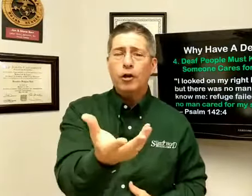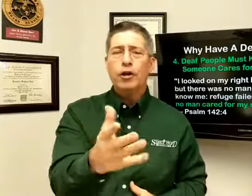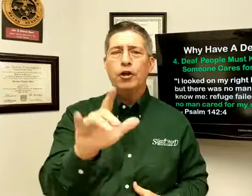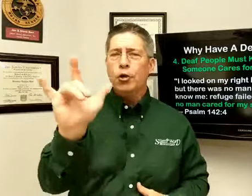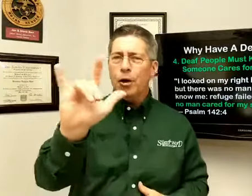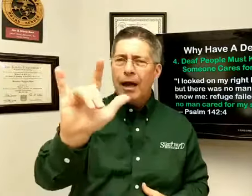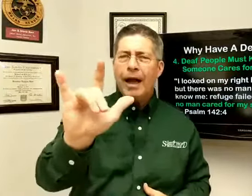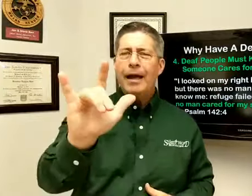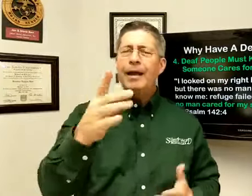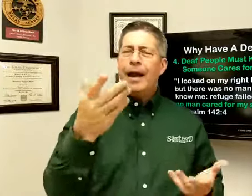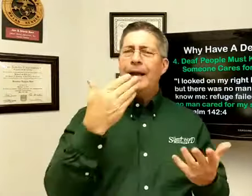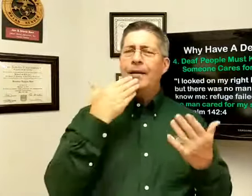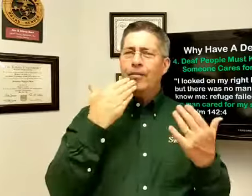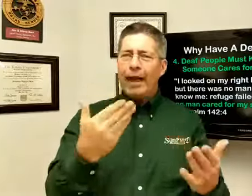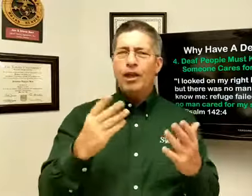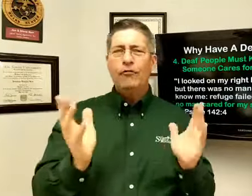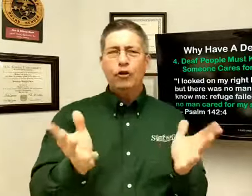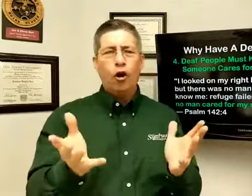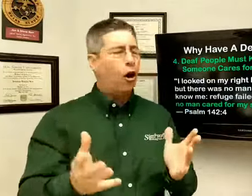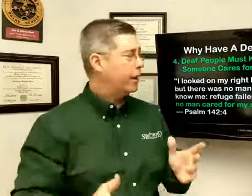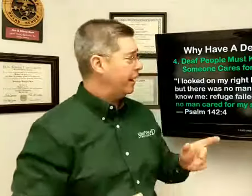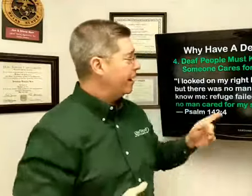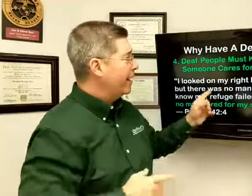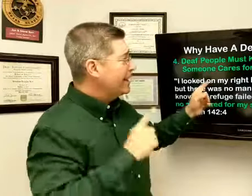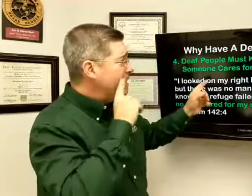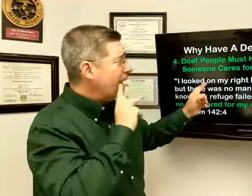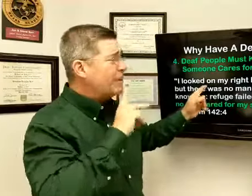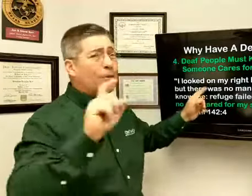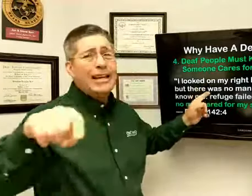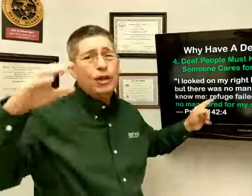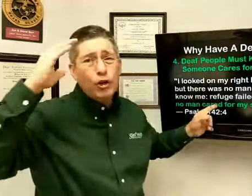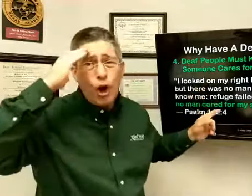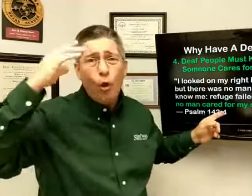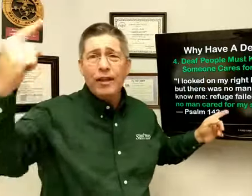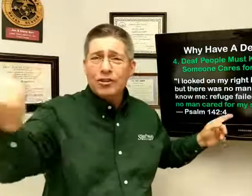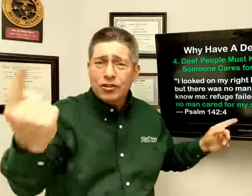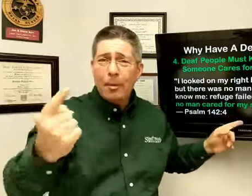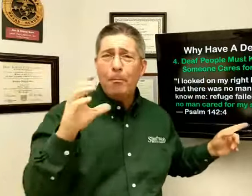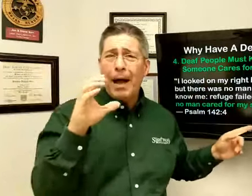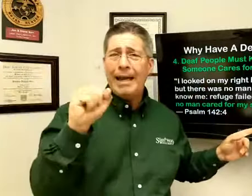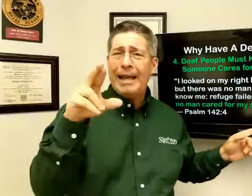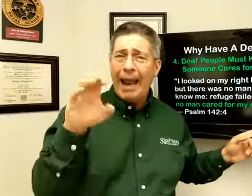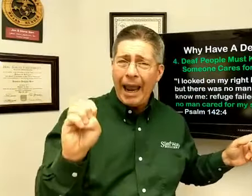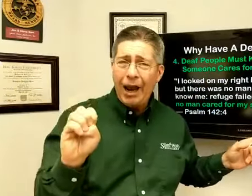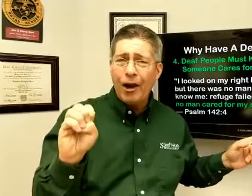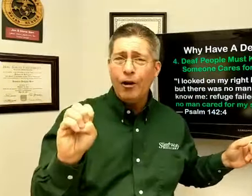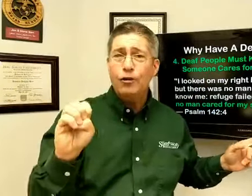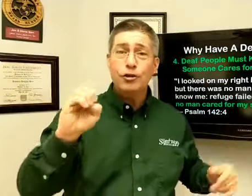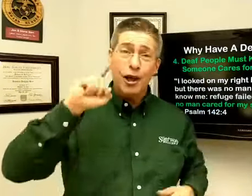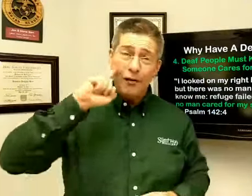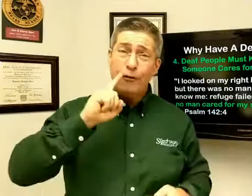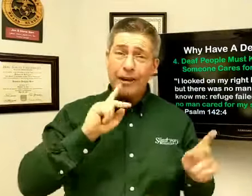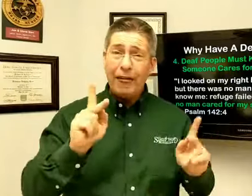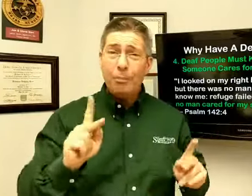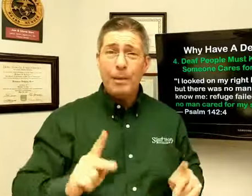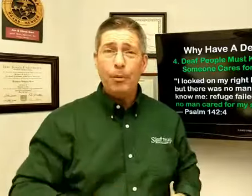to you. And thank you for talking. Deaf people need to know that somebody cares for deaf people.